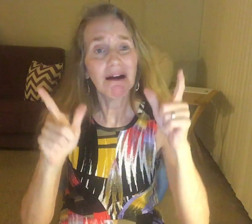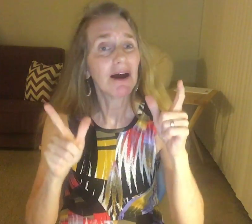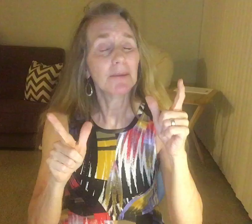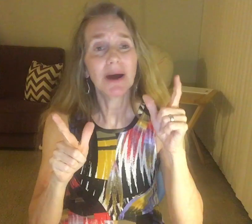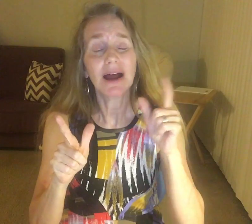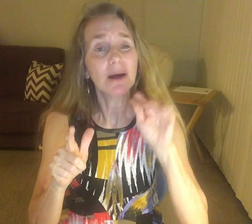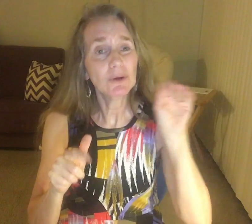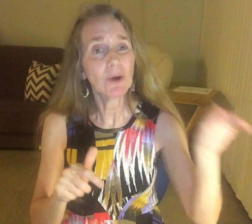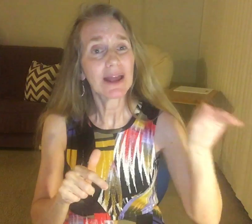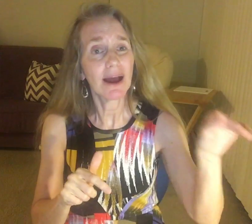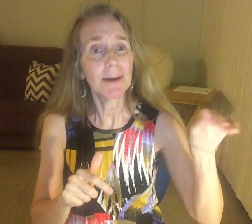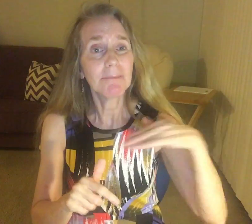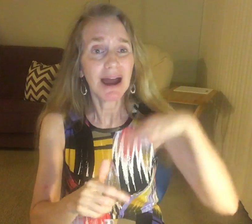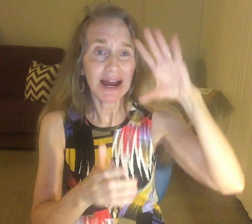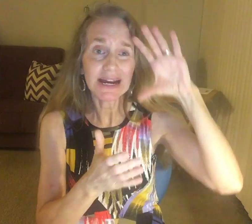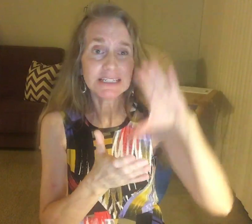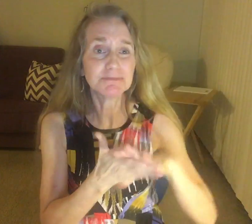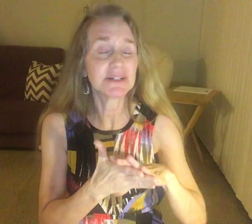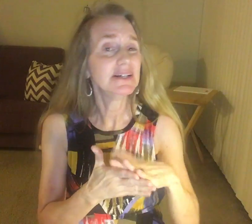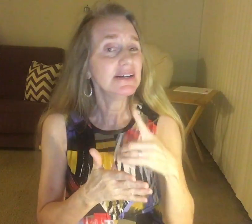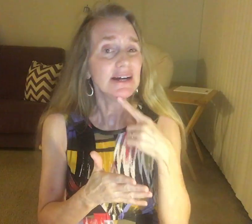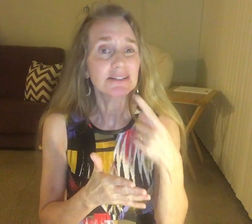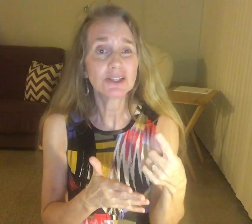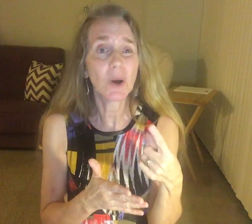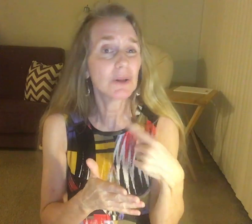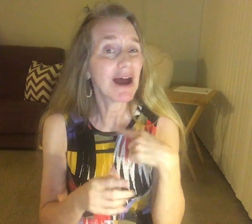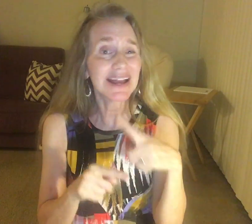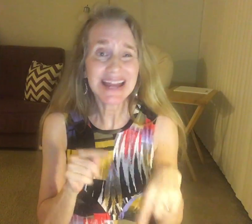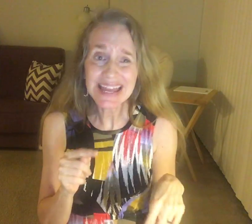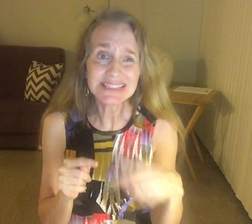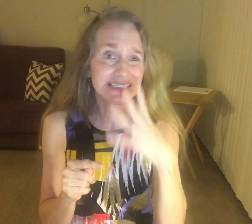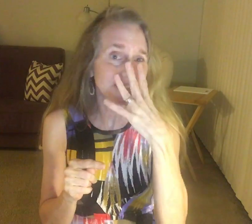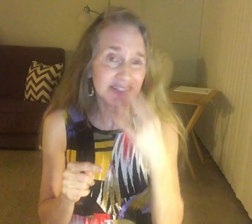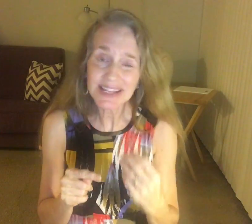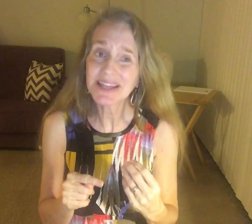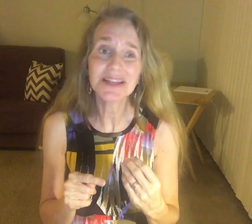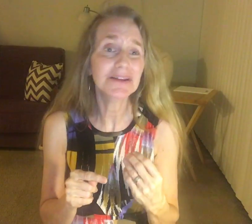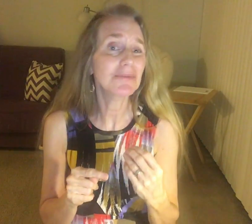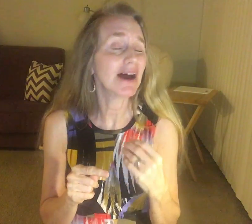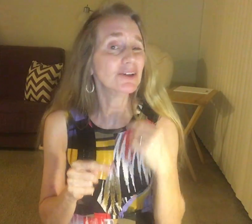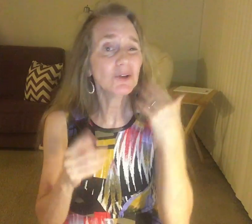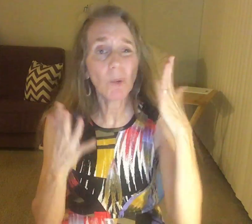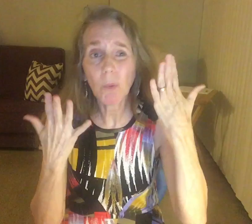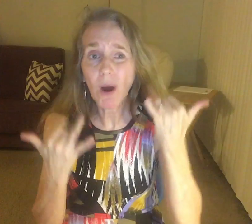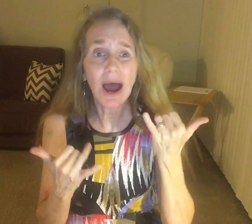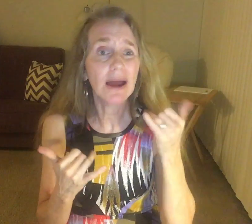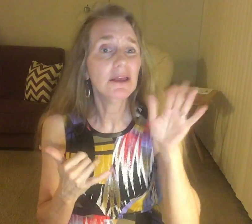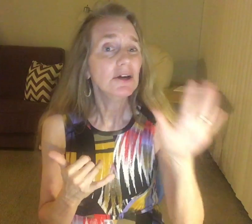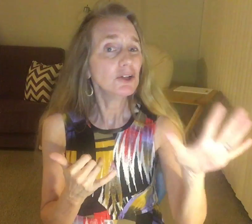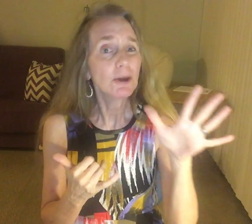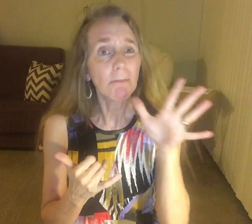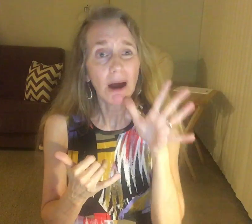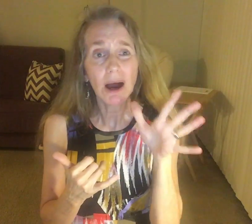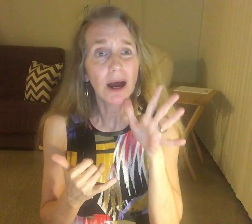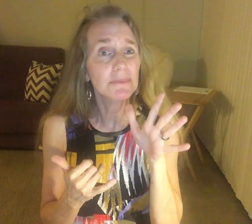up, and I would wake up my husband. And I told him I can't dream. I don't know why. That's my mom.